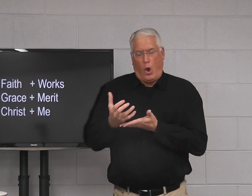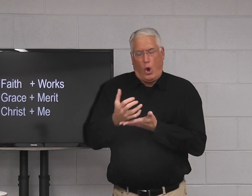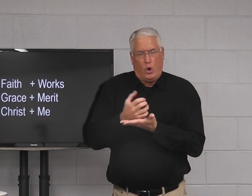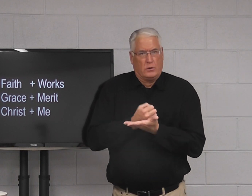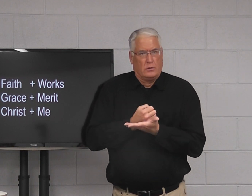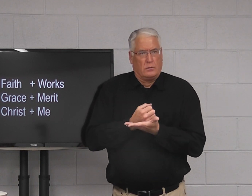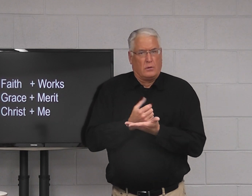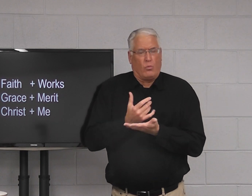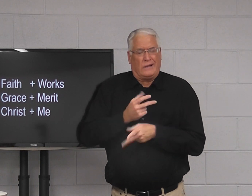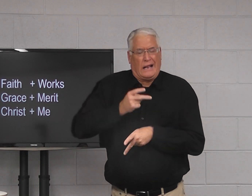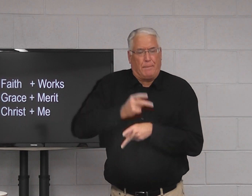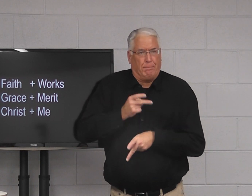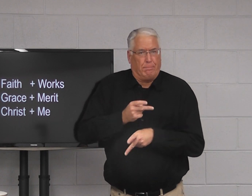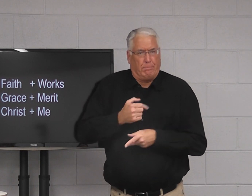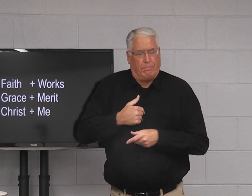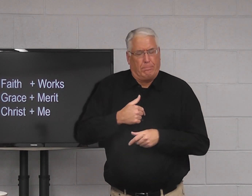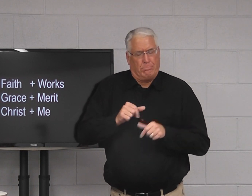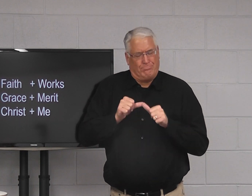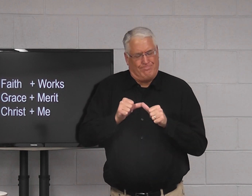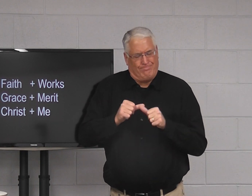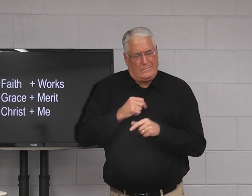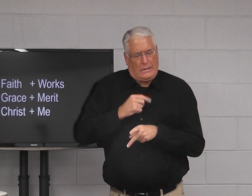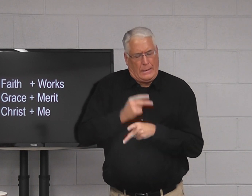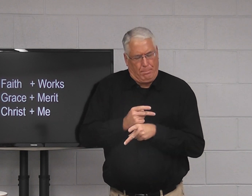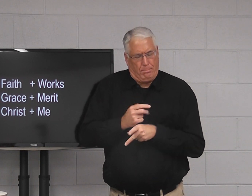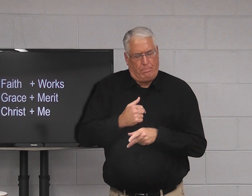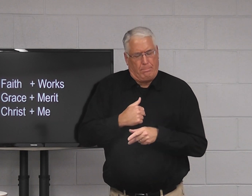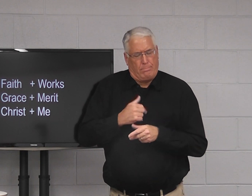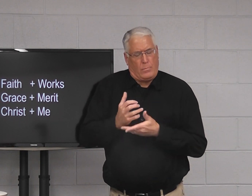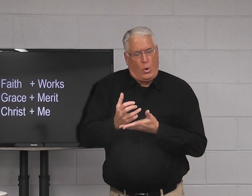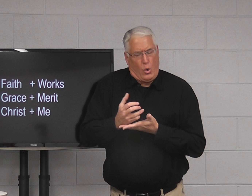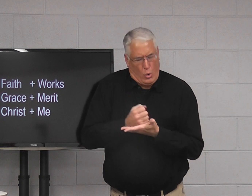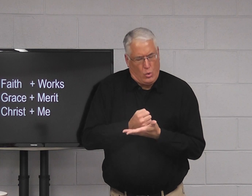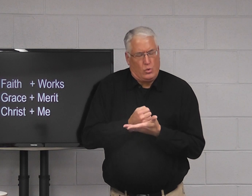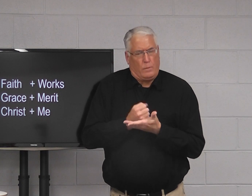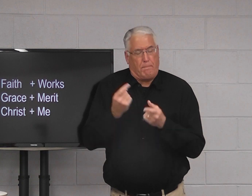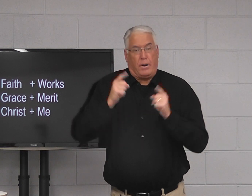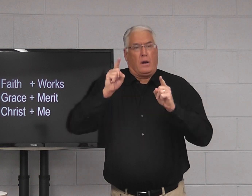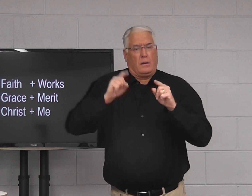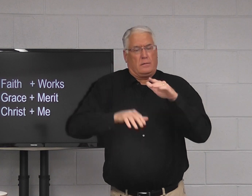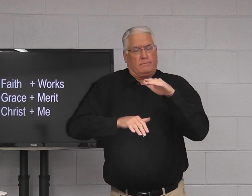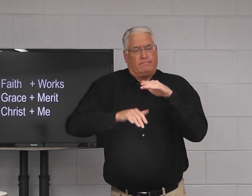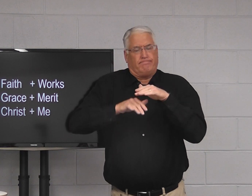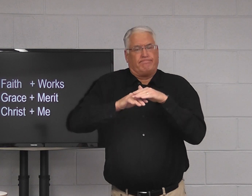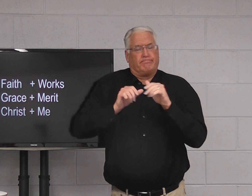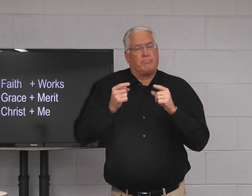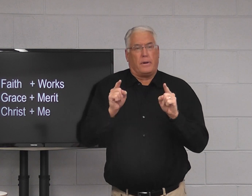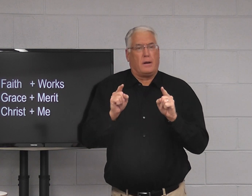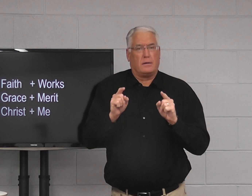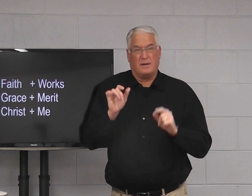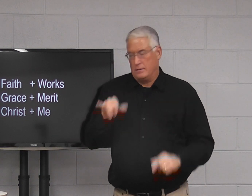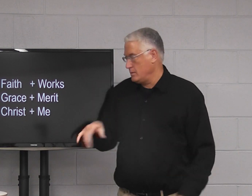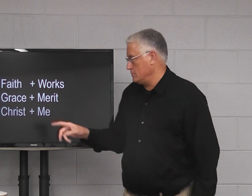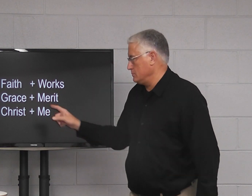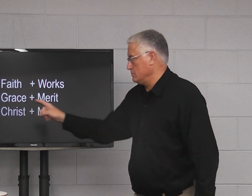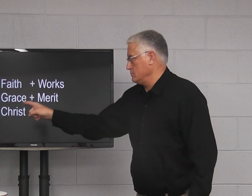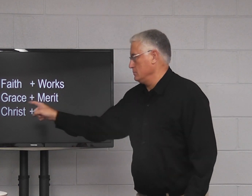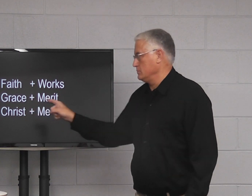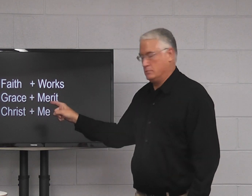Merits means what we do to deserve it, to keep it. You know, I work, and